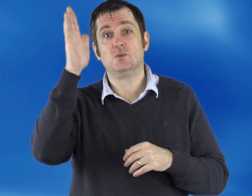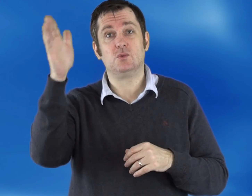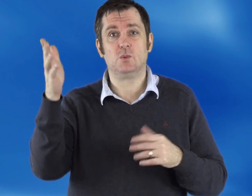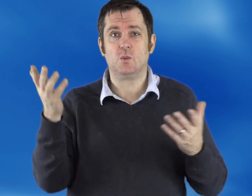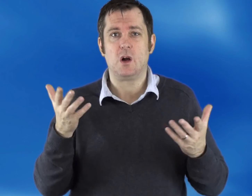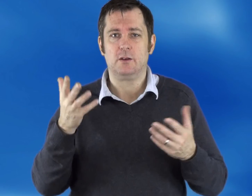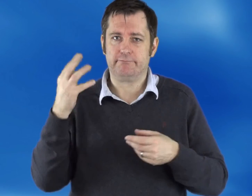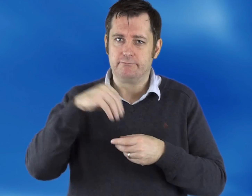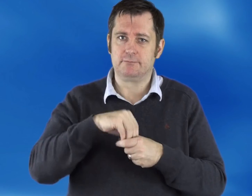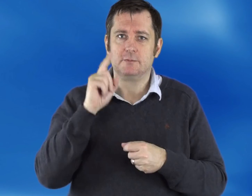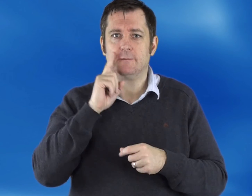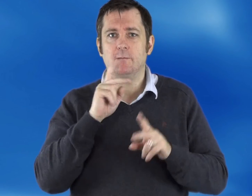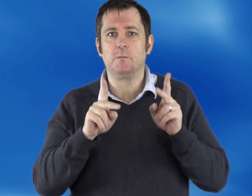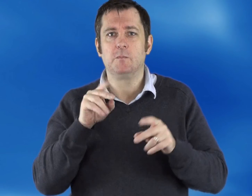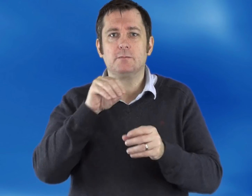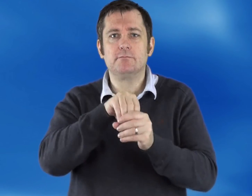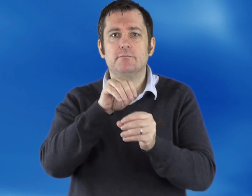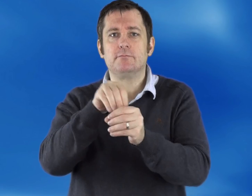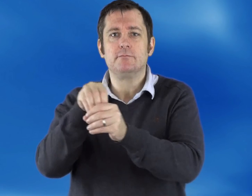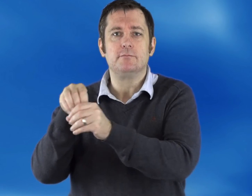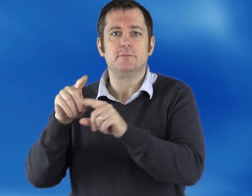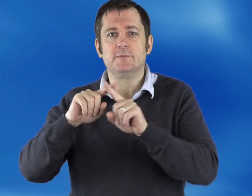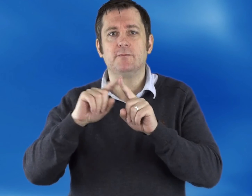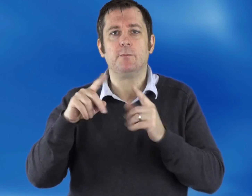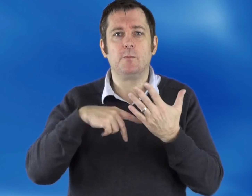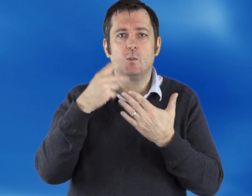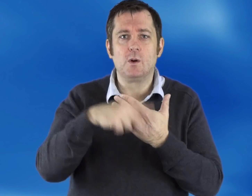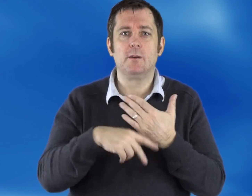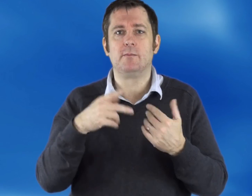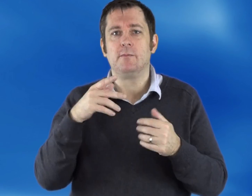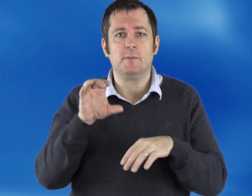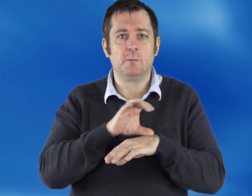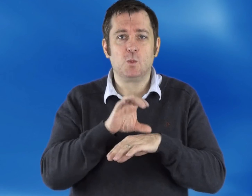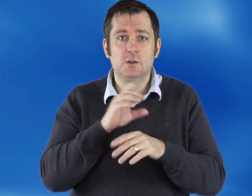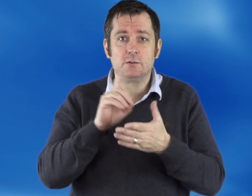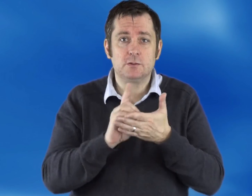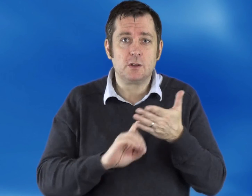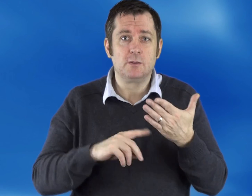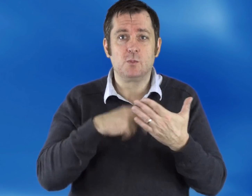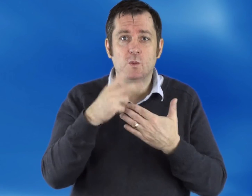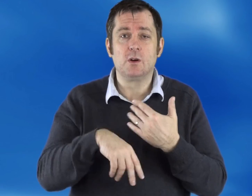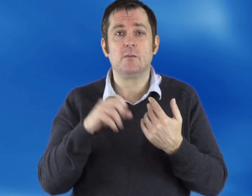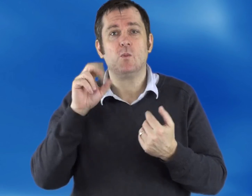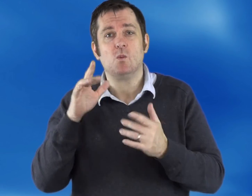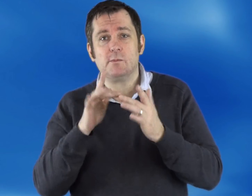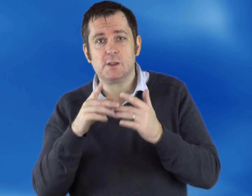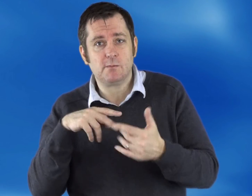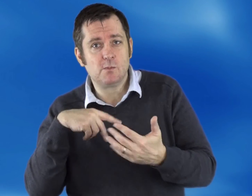A proposal for the future would be to consider including those who are deaf to be a part of the design process when